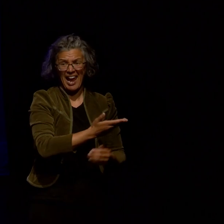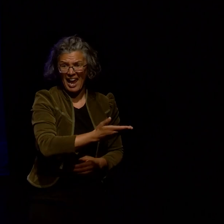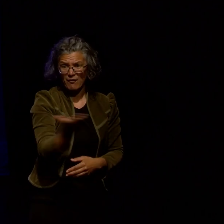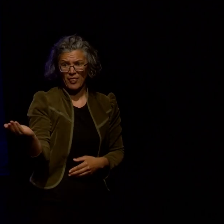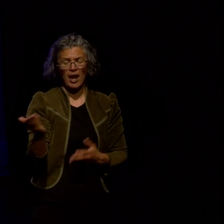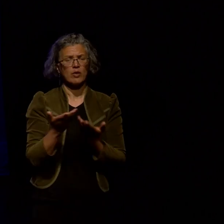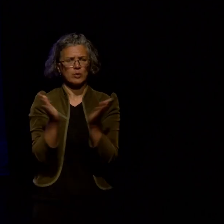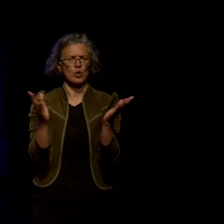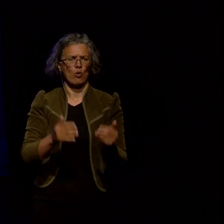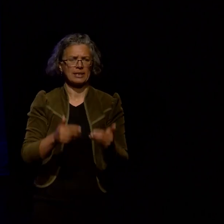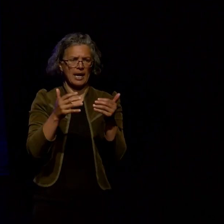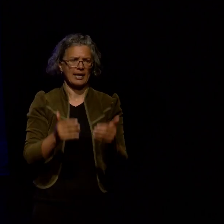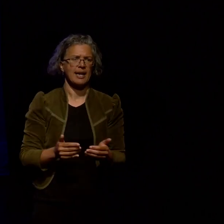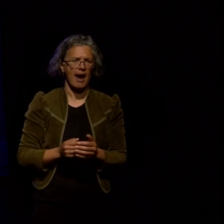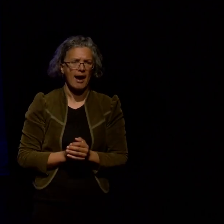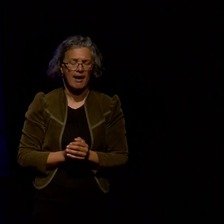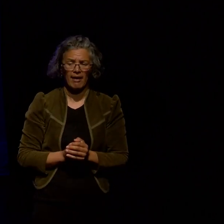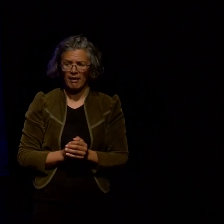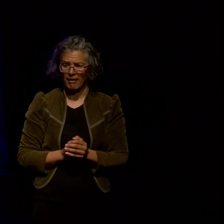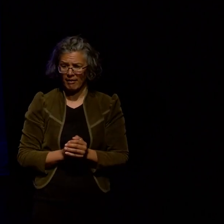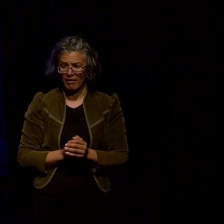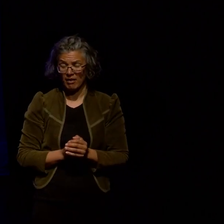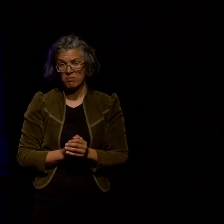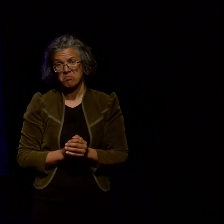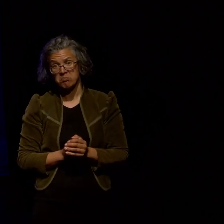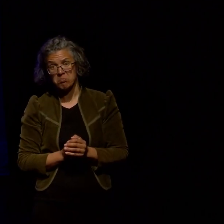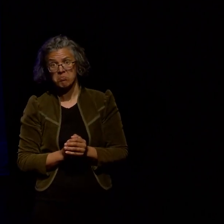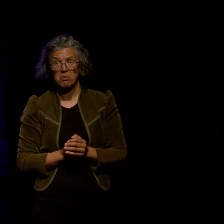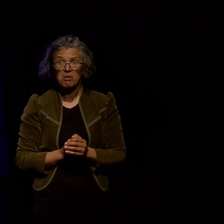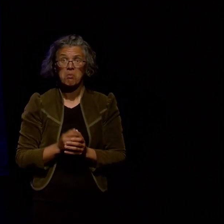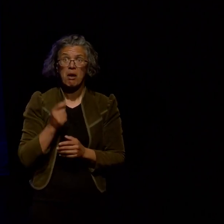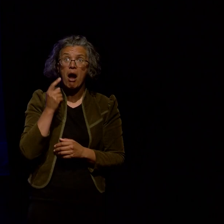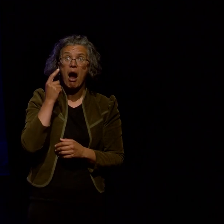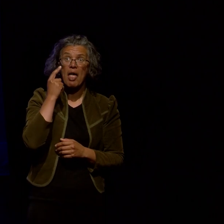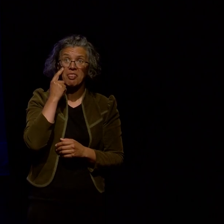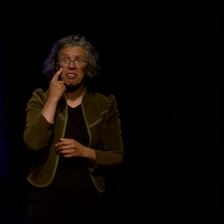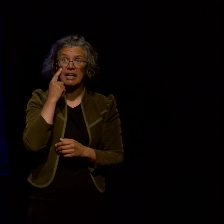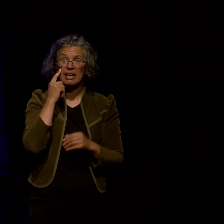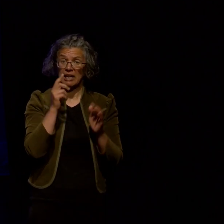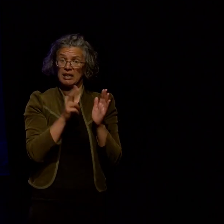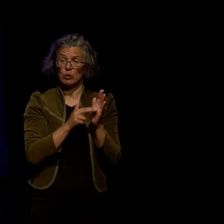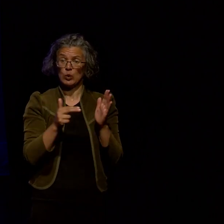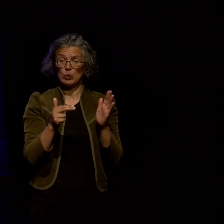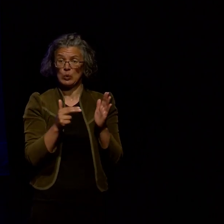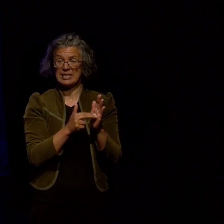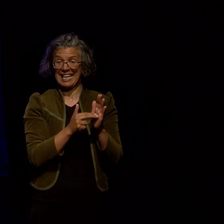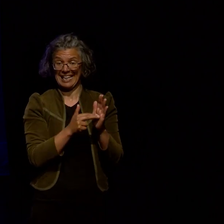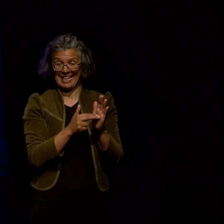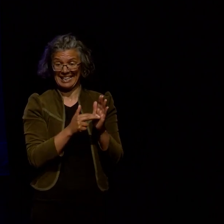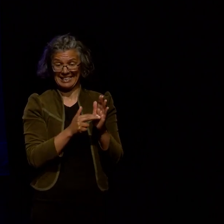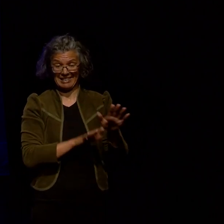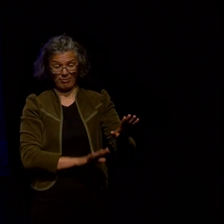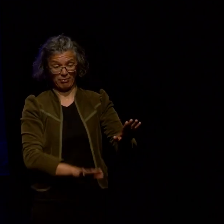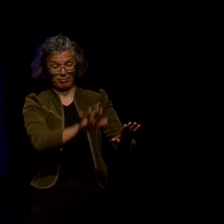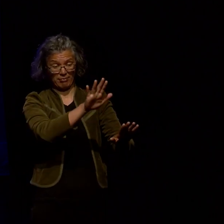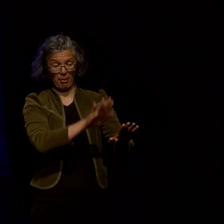I think that having said that I think that the state of open data in New Zealand is a little